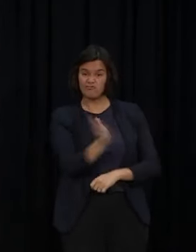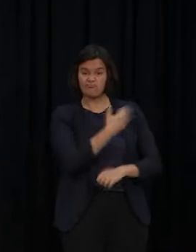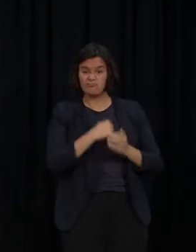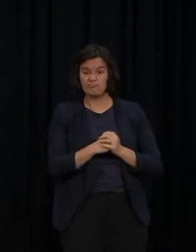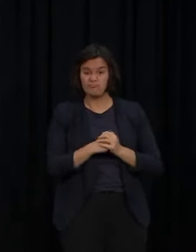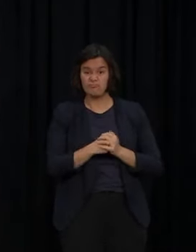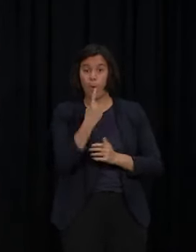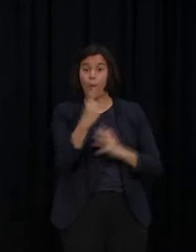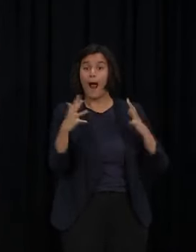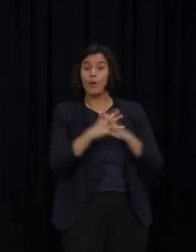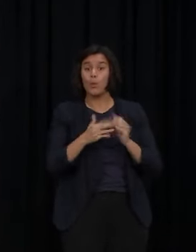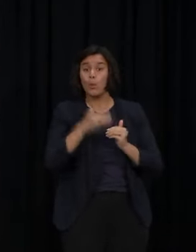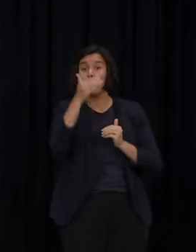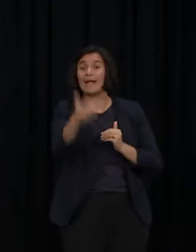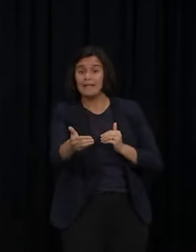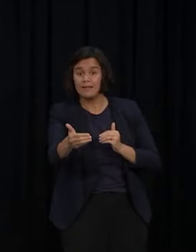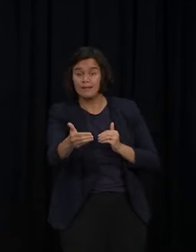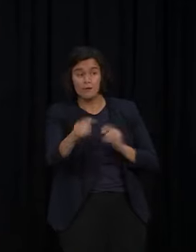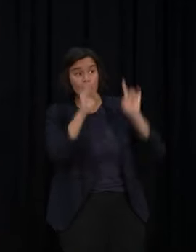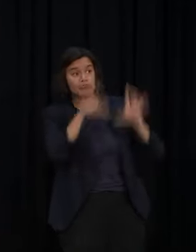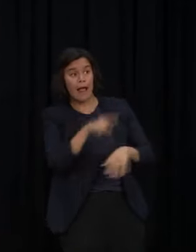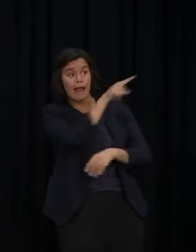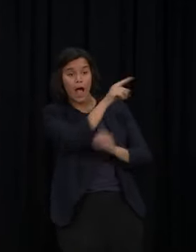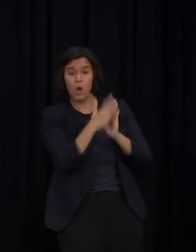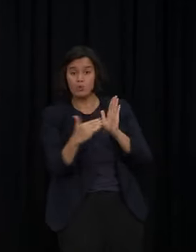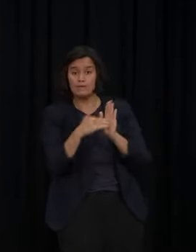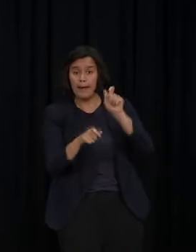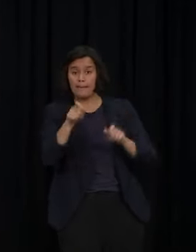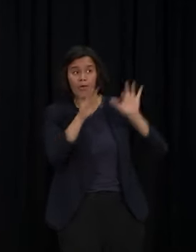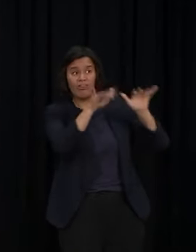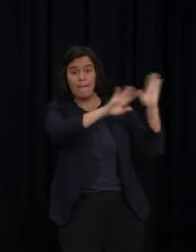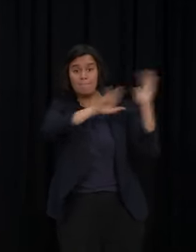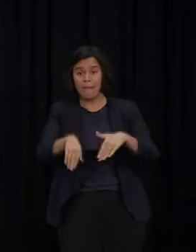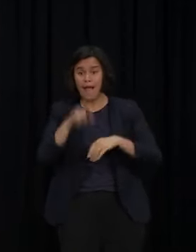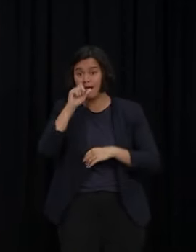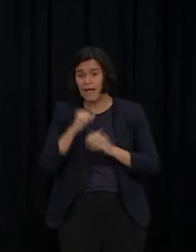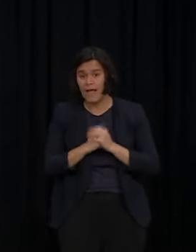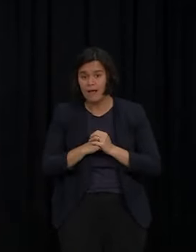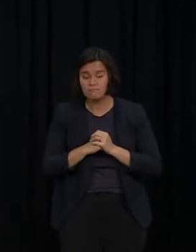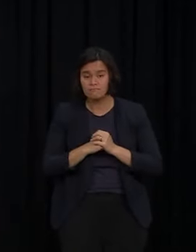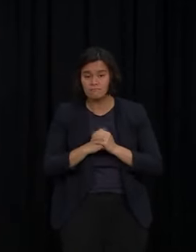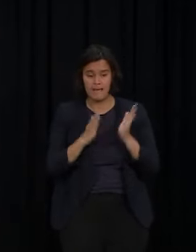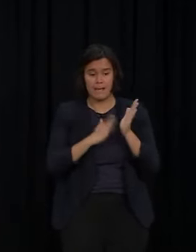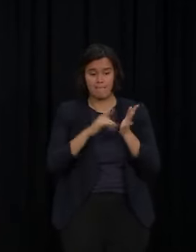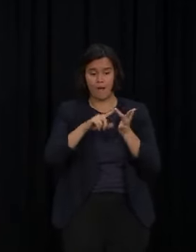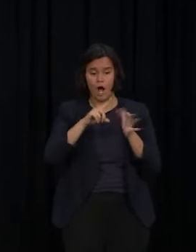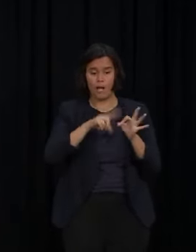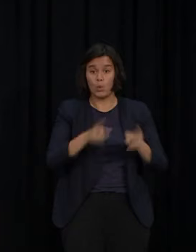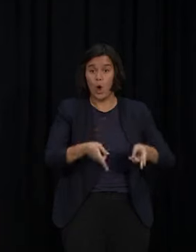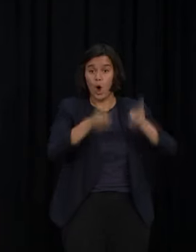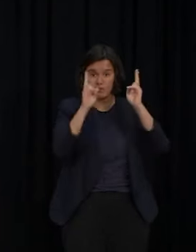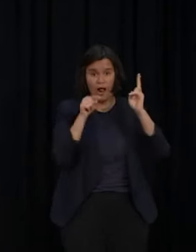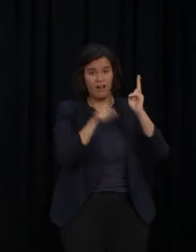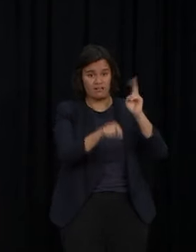Australia in a week. We progressively keep on opening. Our use of MIQ, which has helped us so much, will change